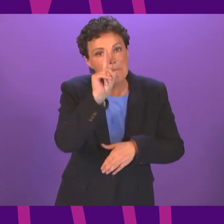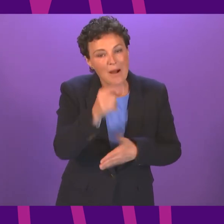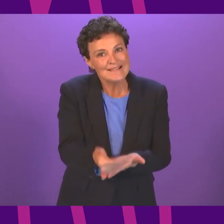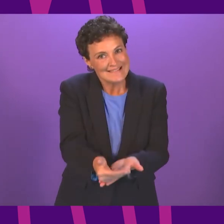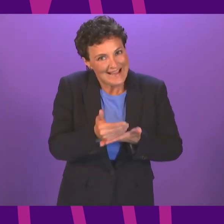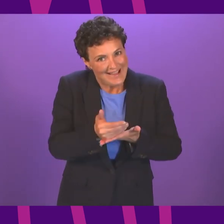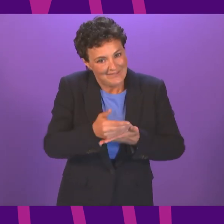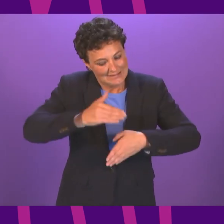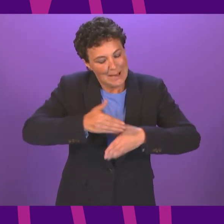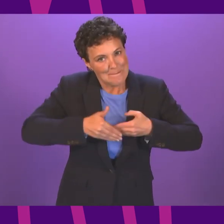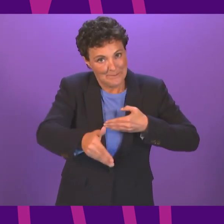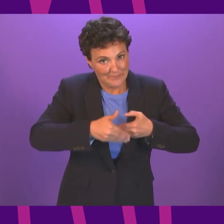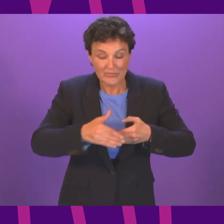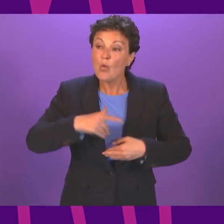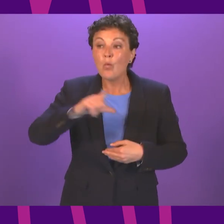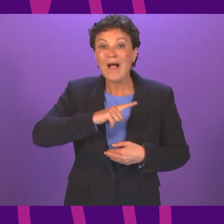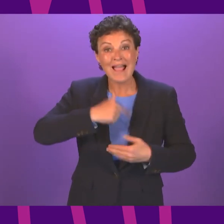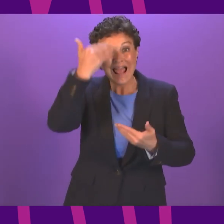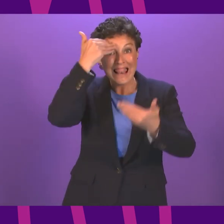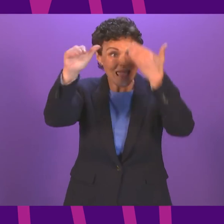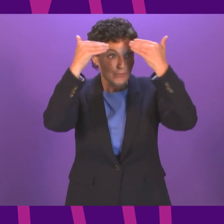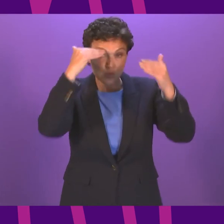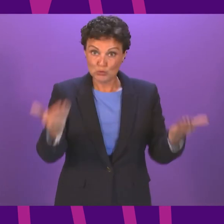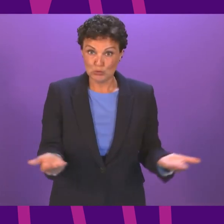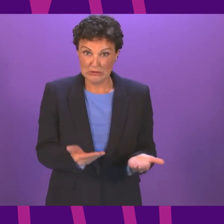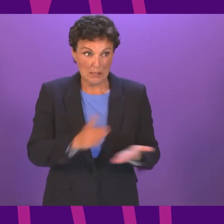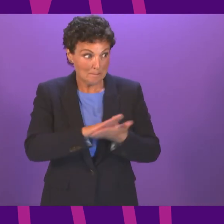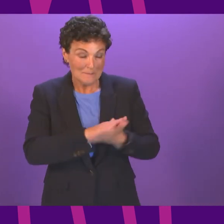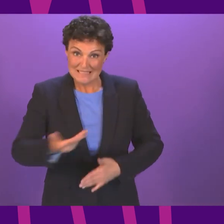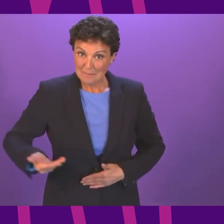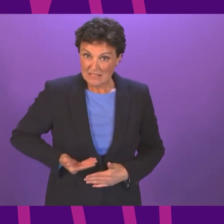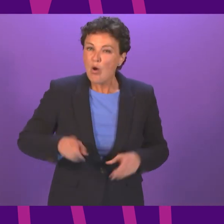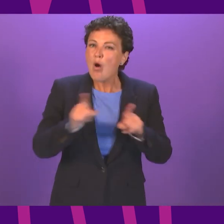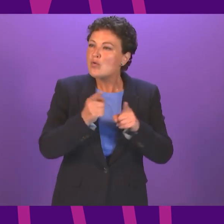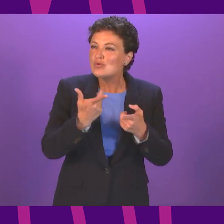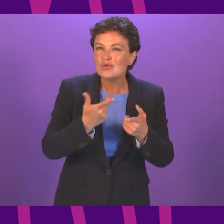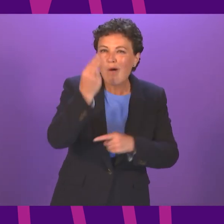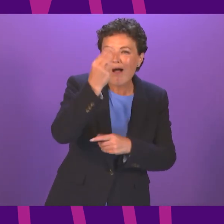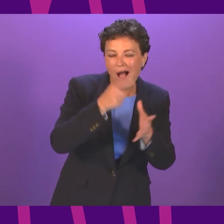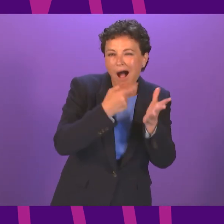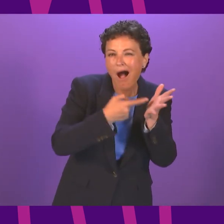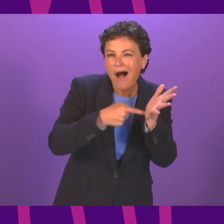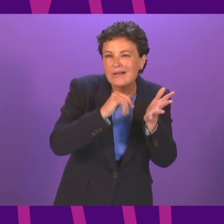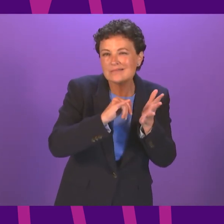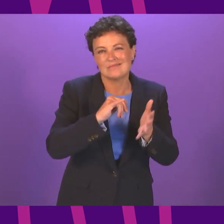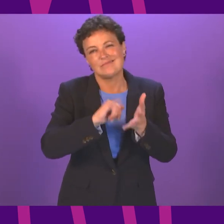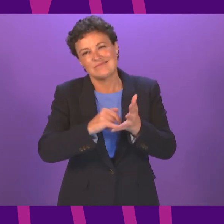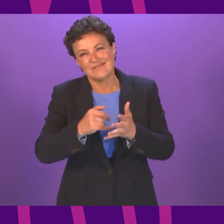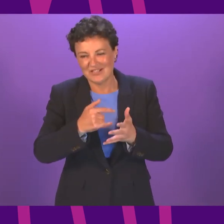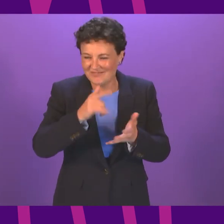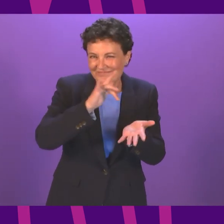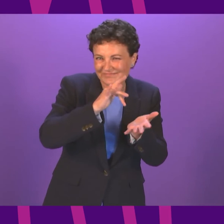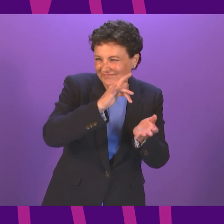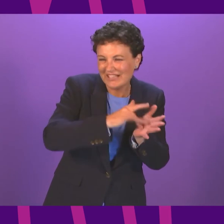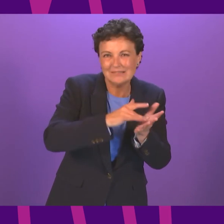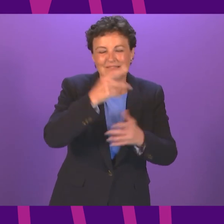expectations today in order that businesses, including those in the culture sector, can start to plan along those lines. And,